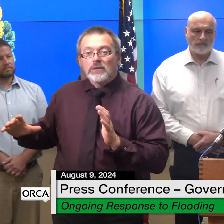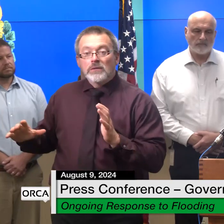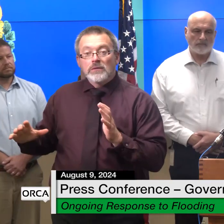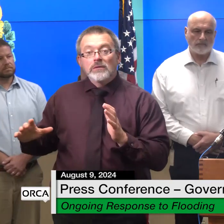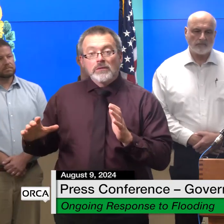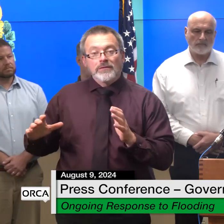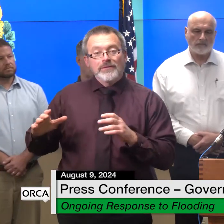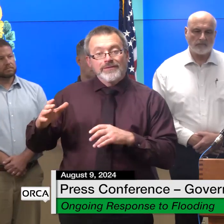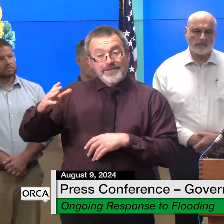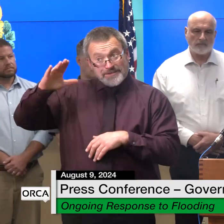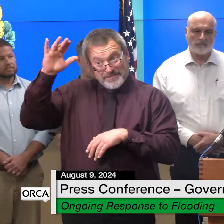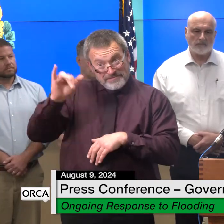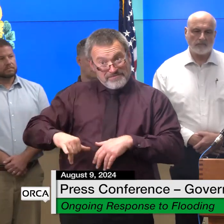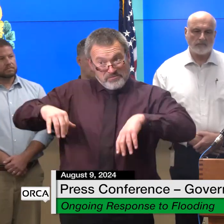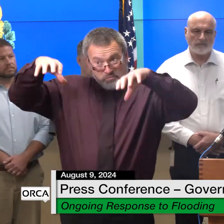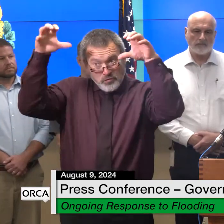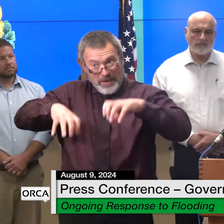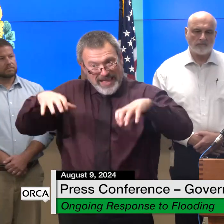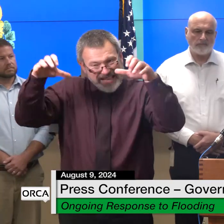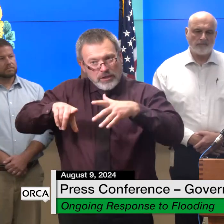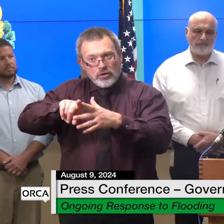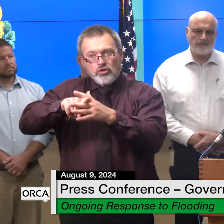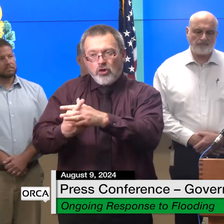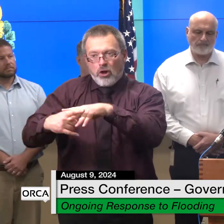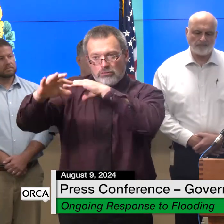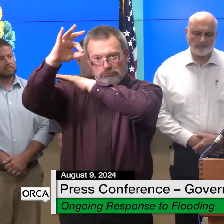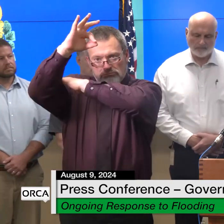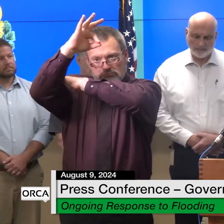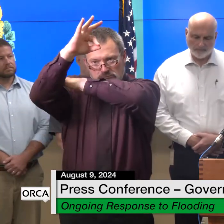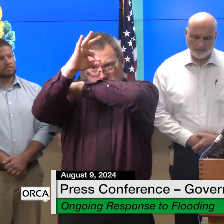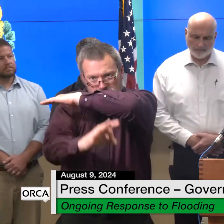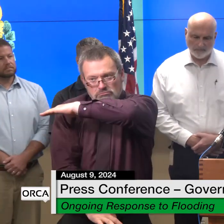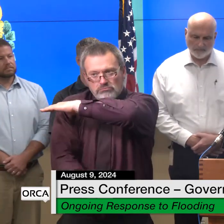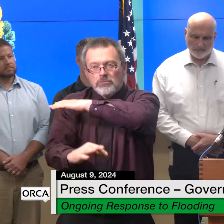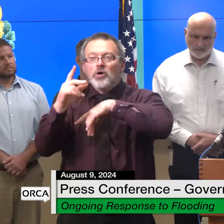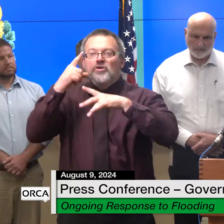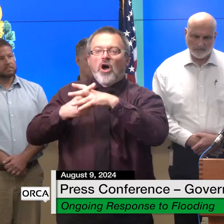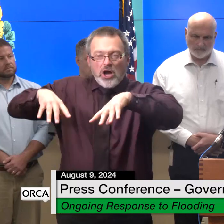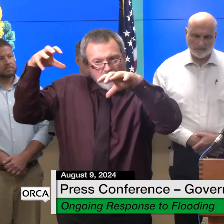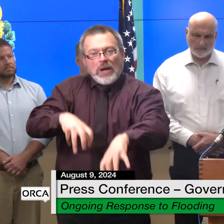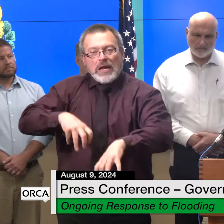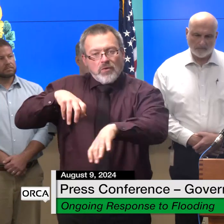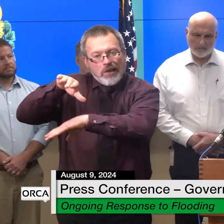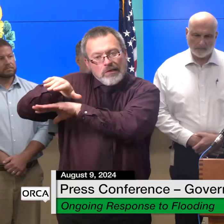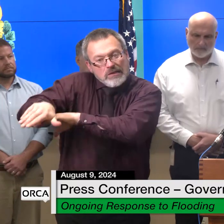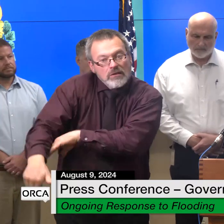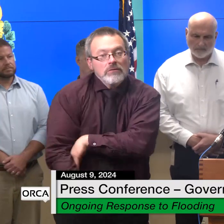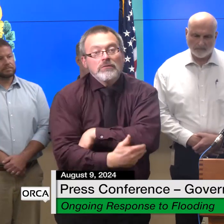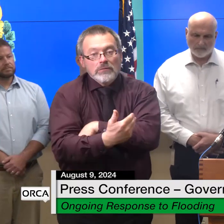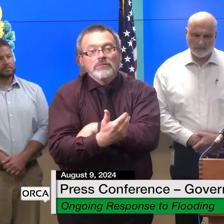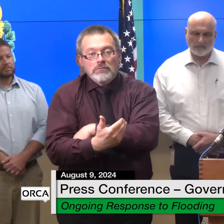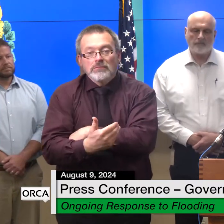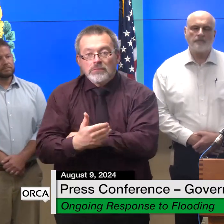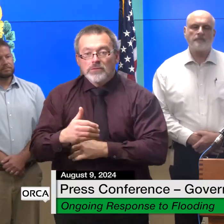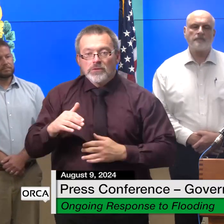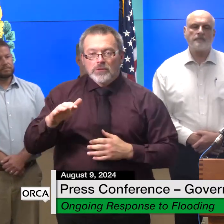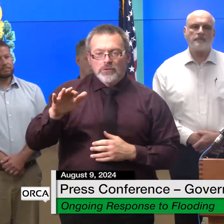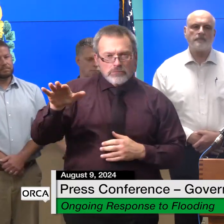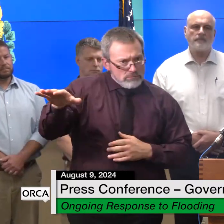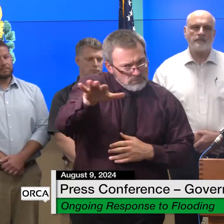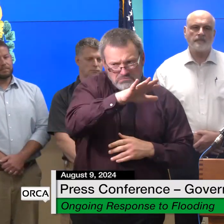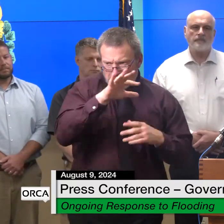vigilant until the storm has passed you by follow the directions of your local officials and emergency responders